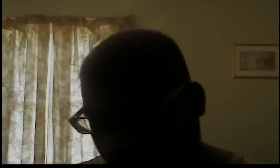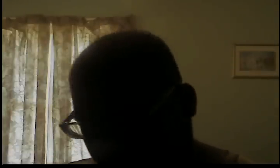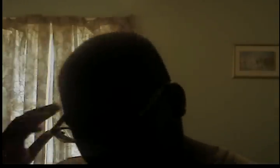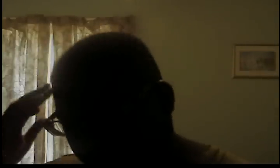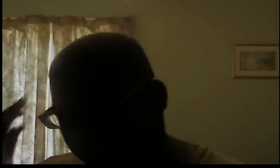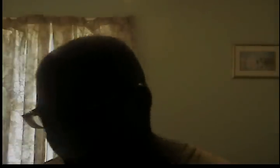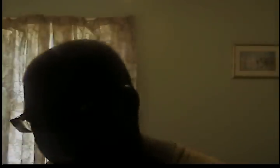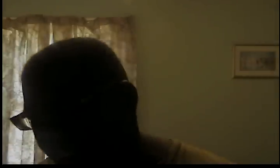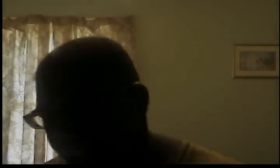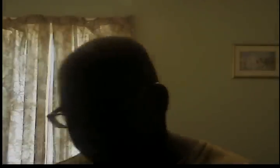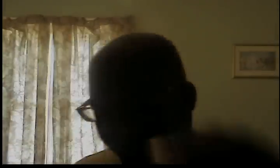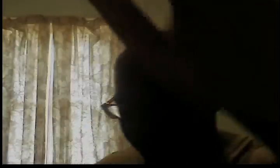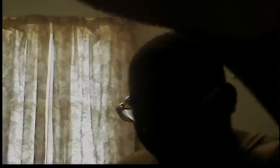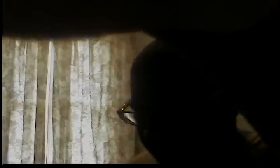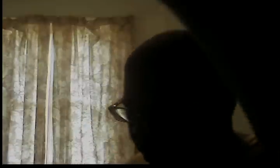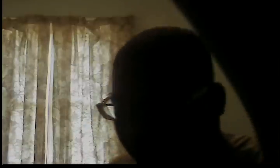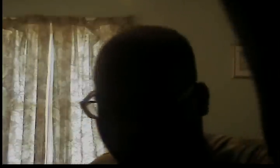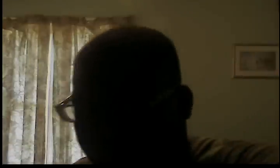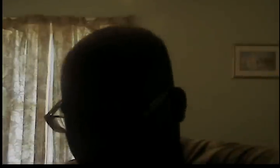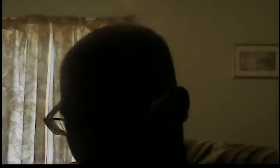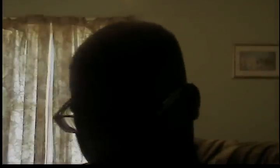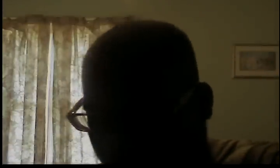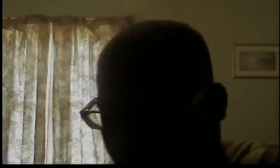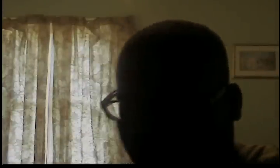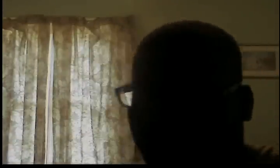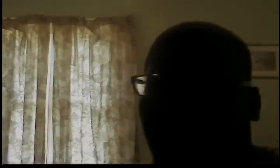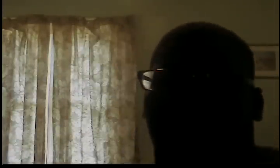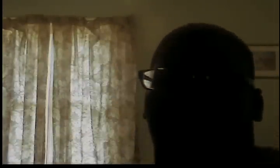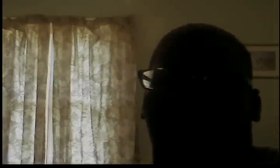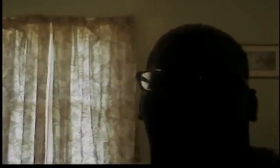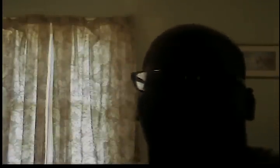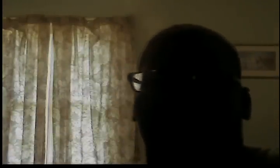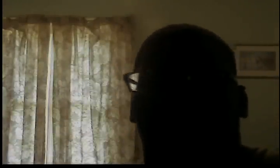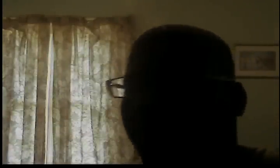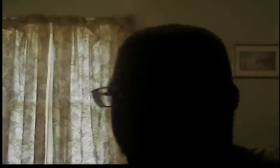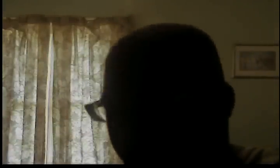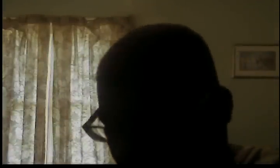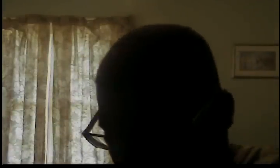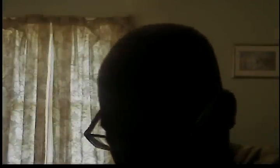it god that's just fucking retarded okay so you you you you you you